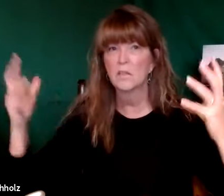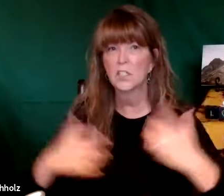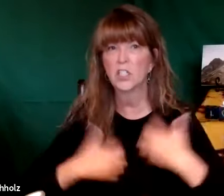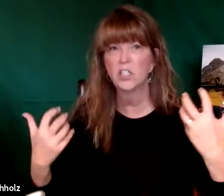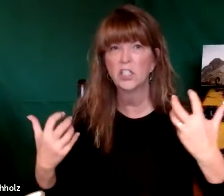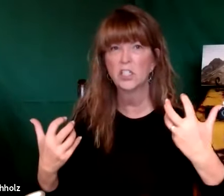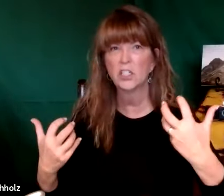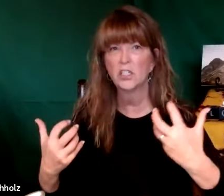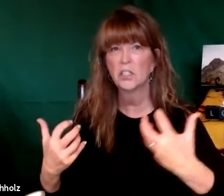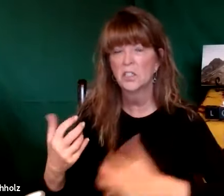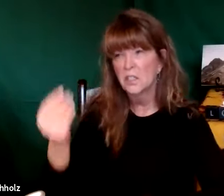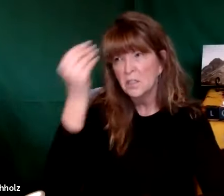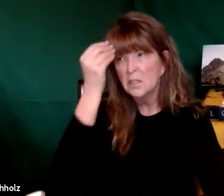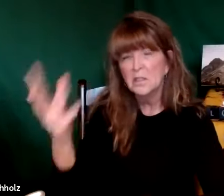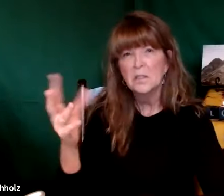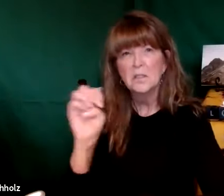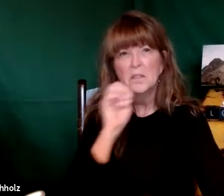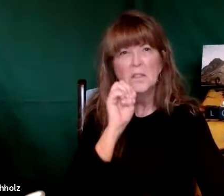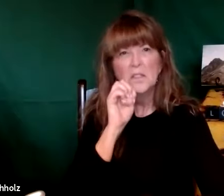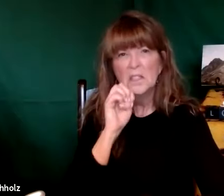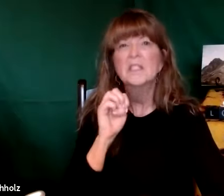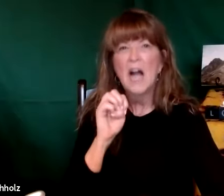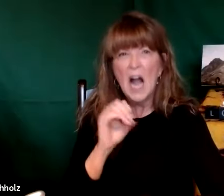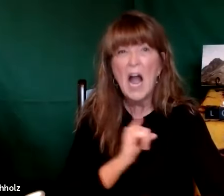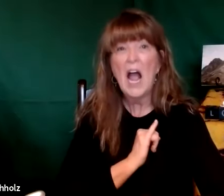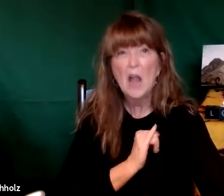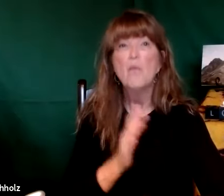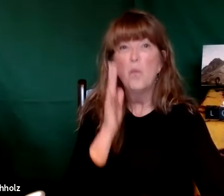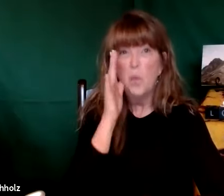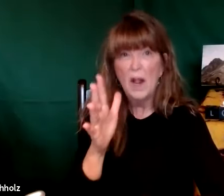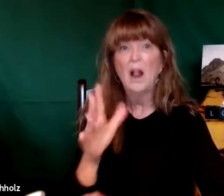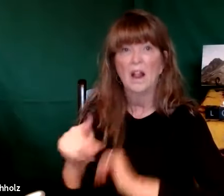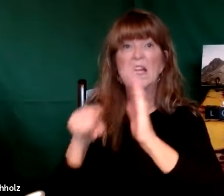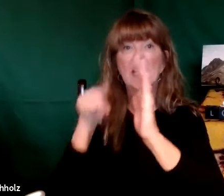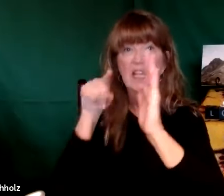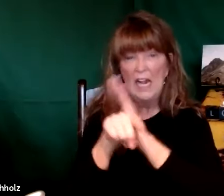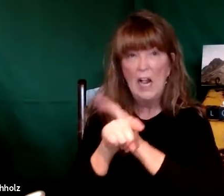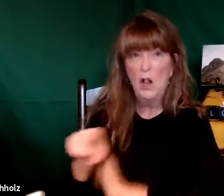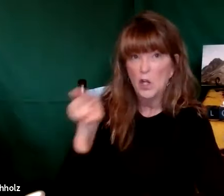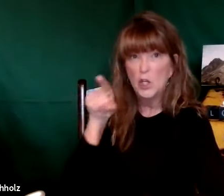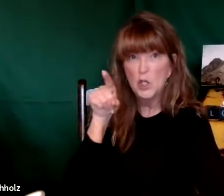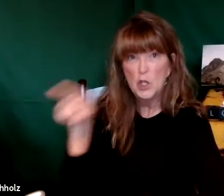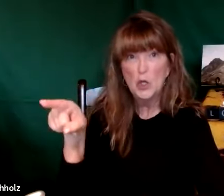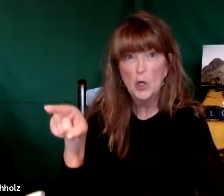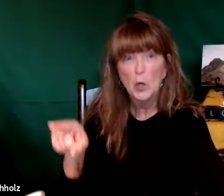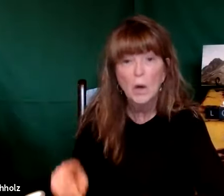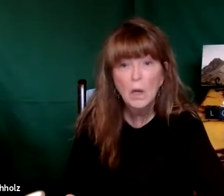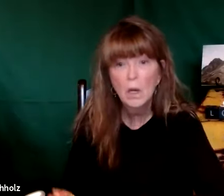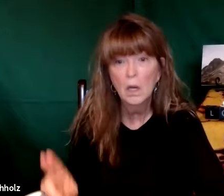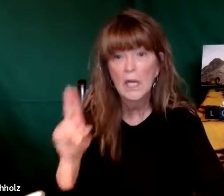and Jezebel was furious and she told Elijah I am going to